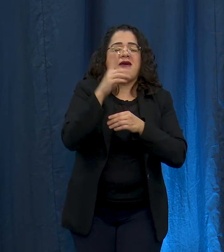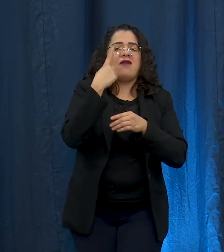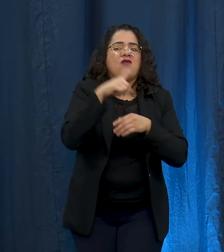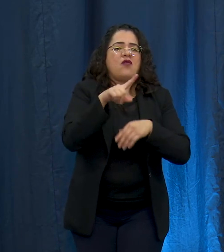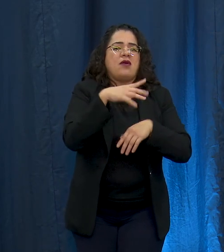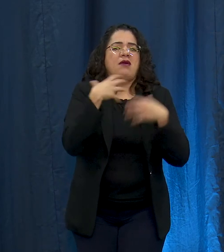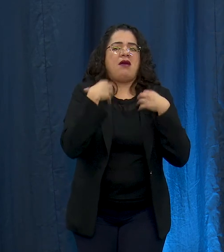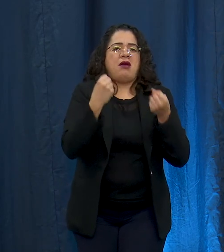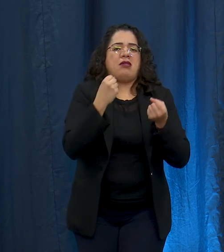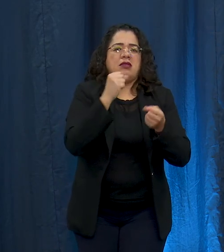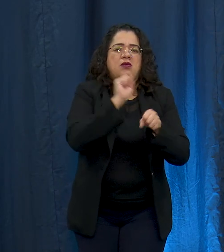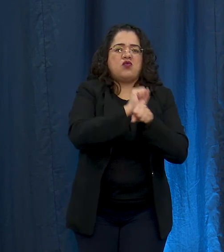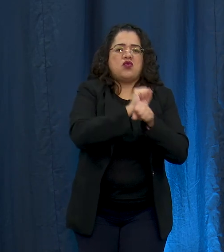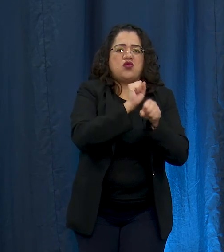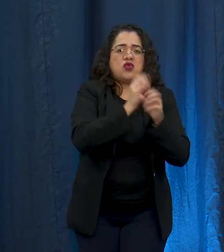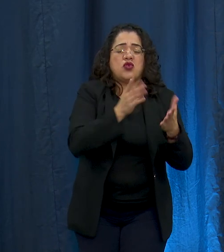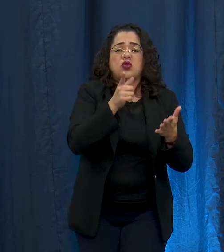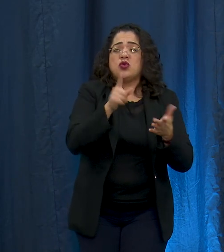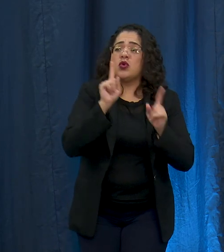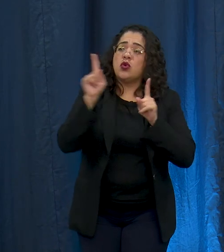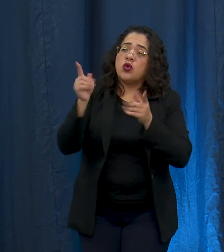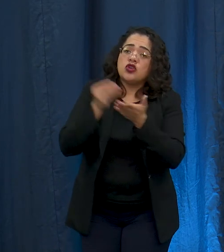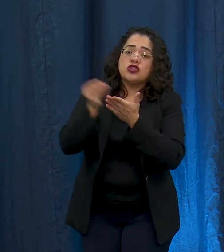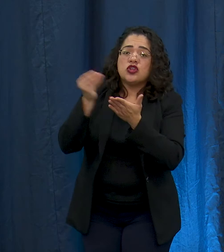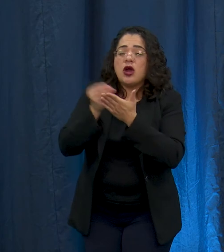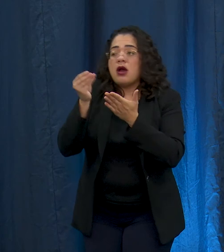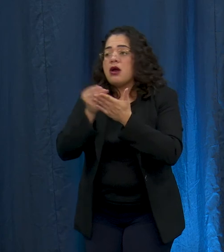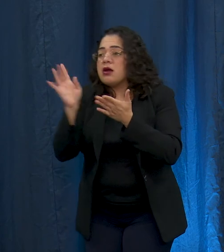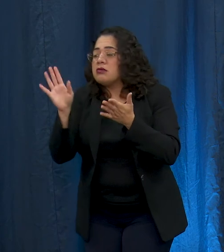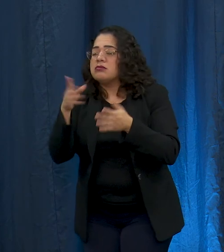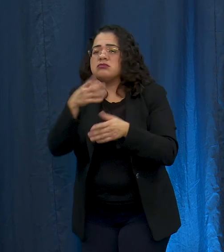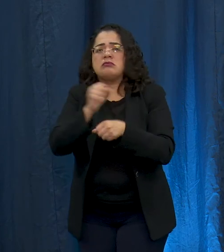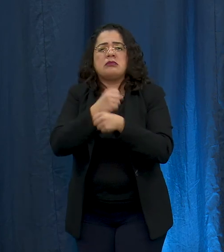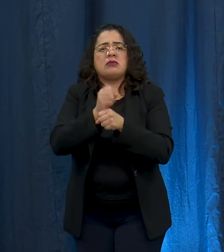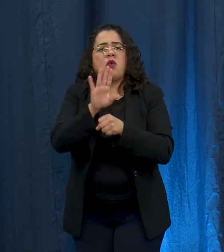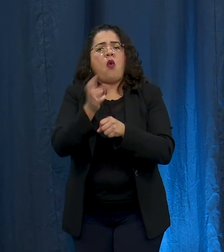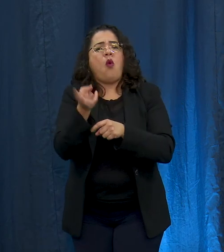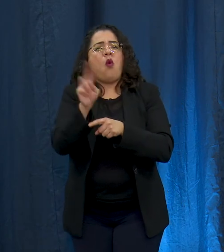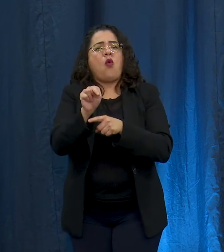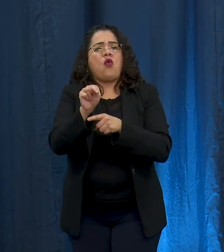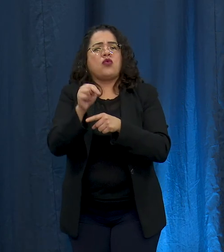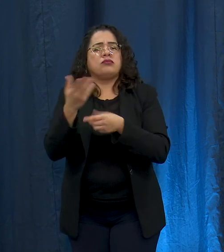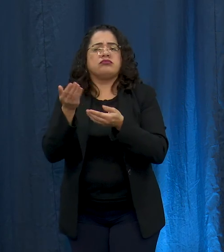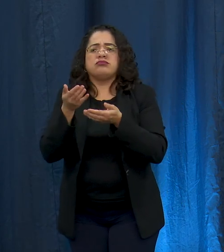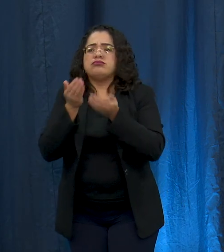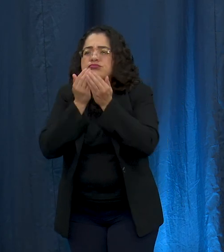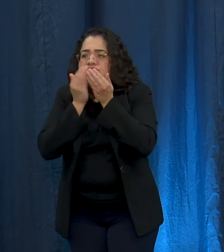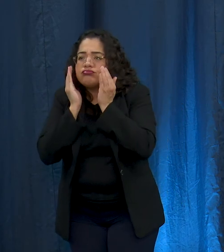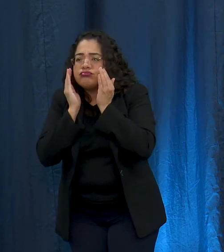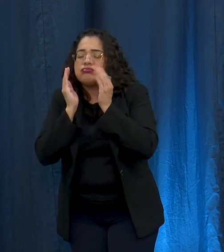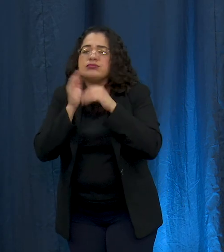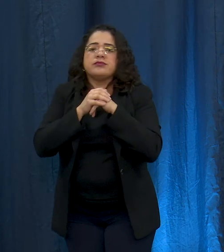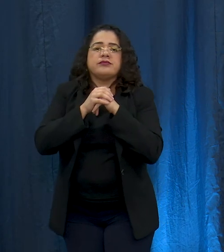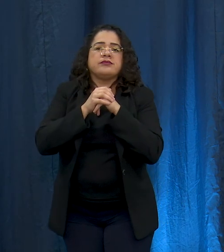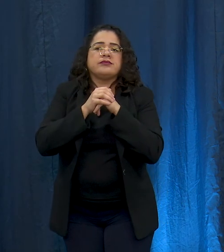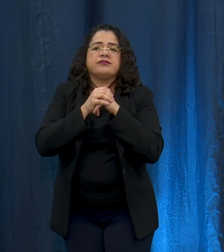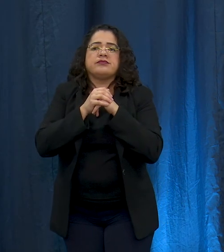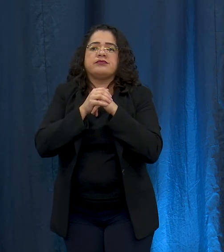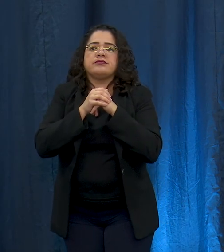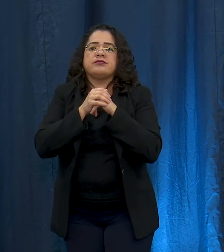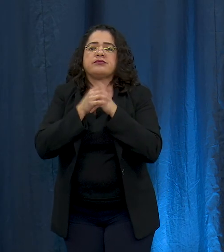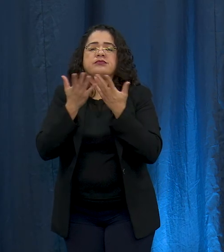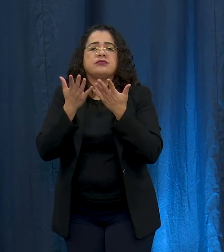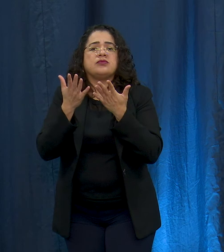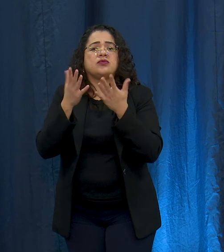so if you are just going out to the grocery store you can make your own mask there's a great um